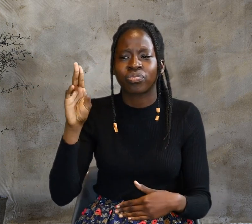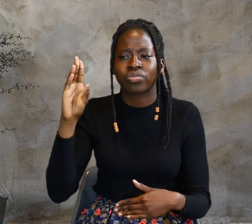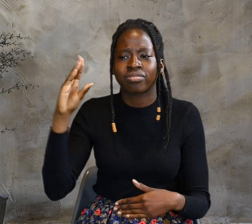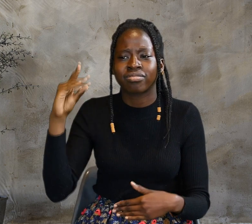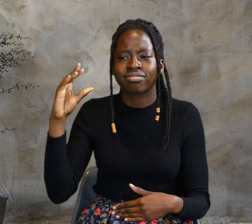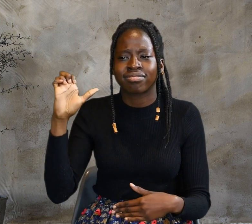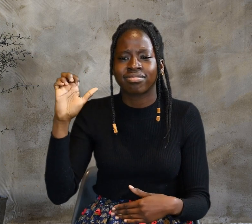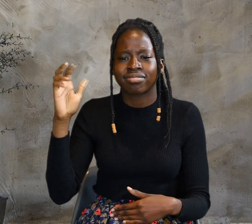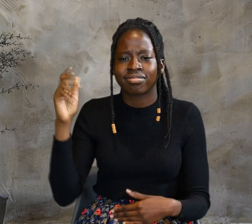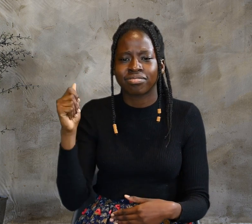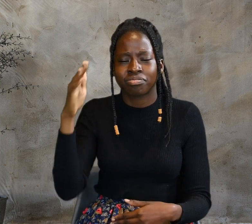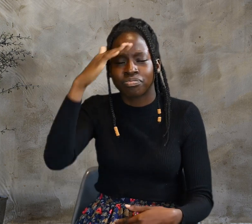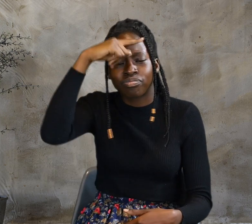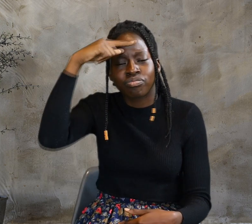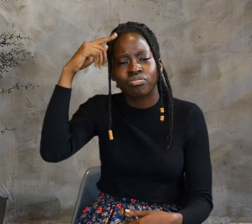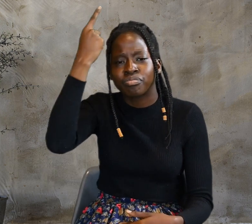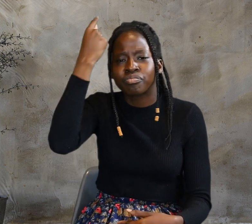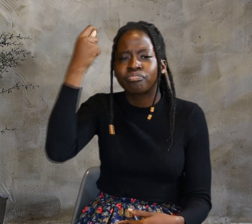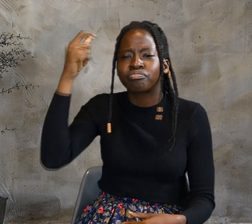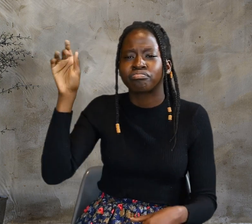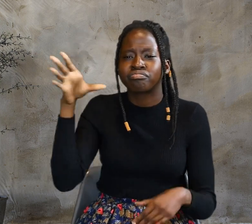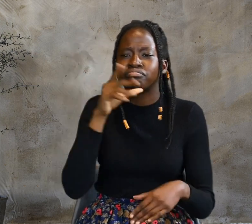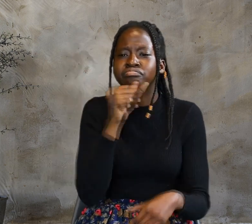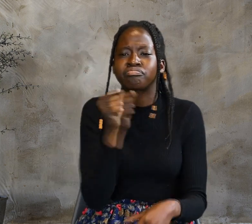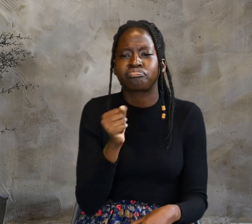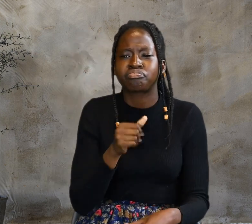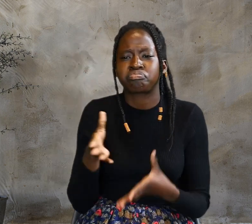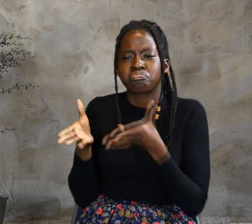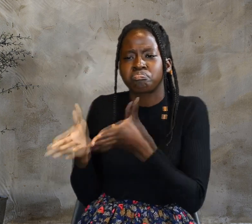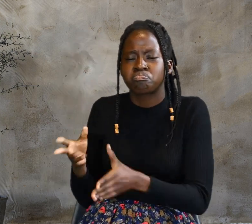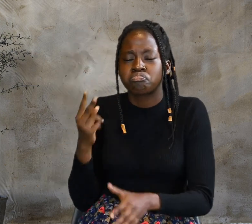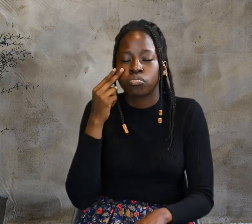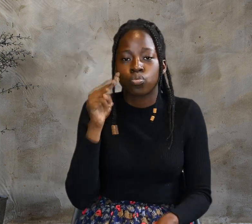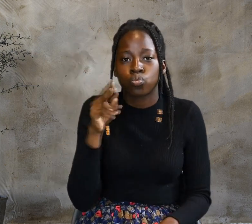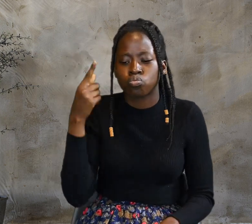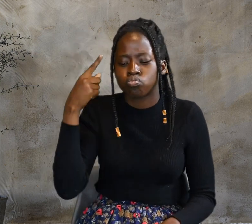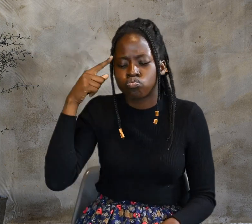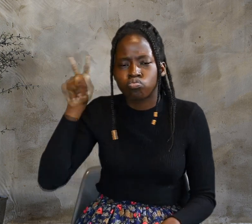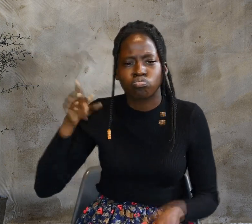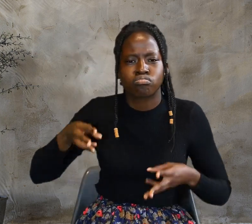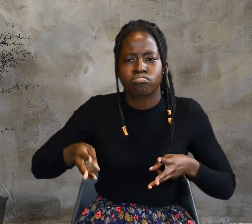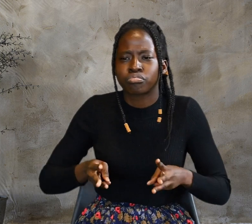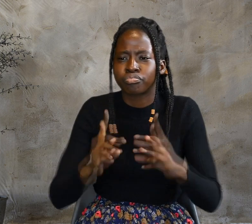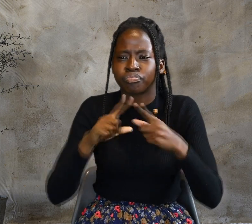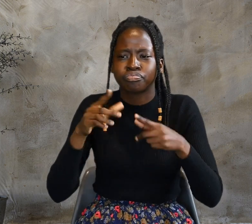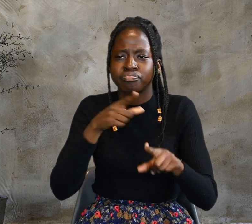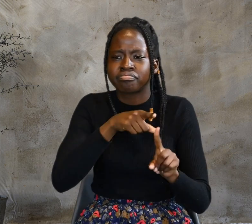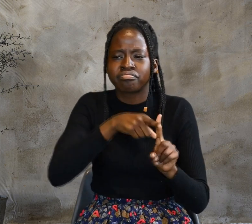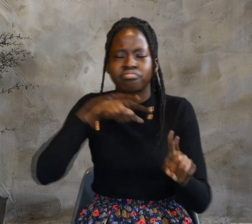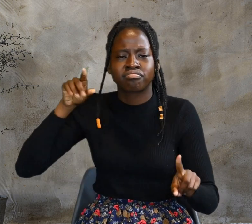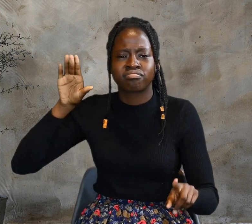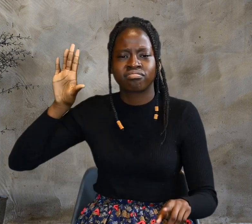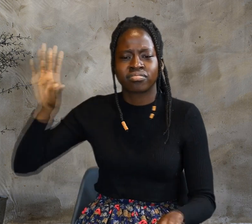because the Jewish leaders there were looking for a way to kill him.